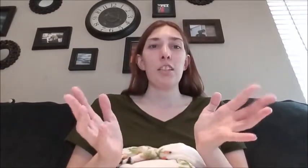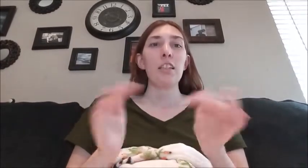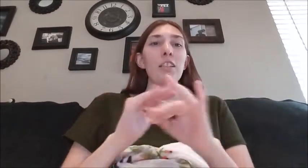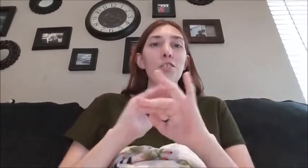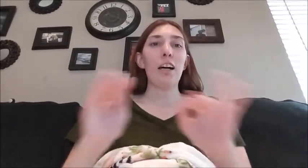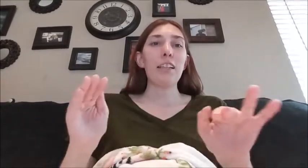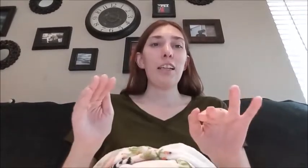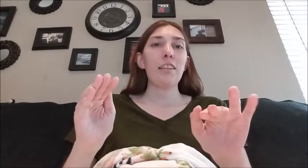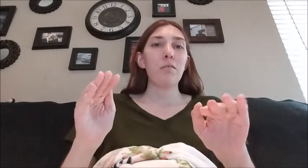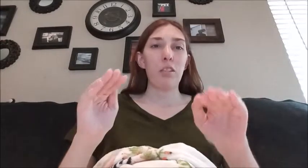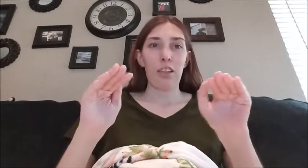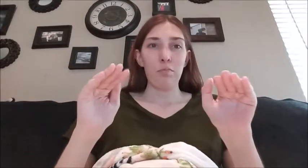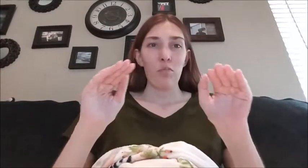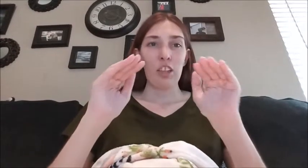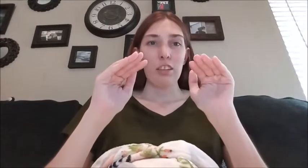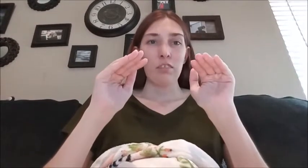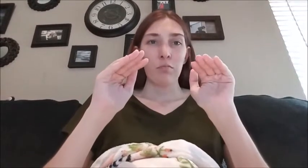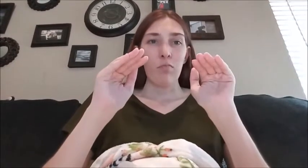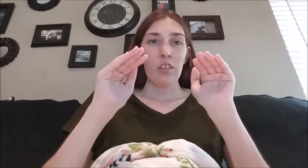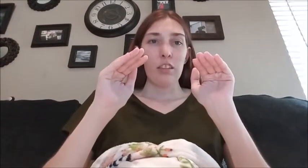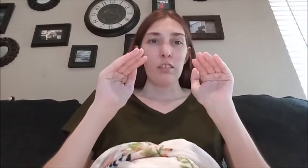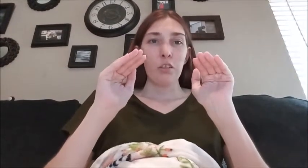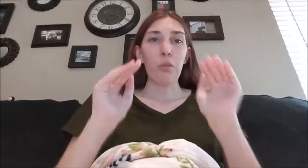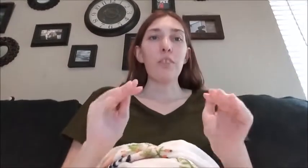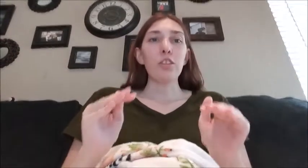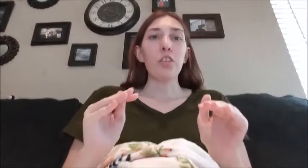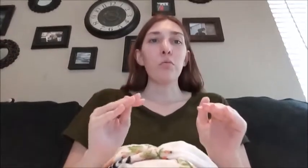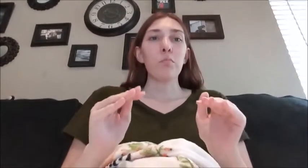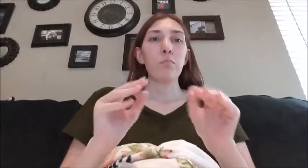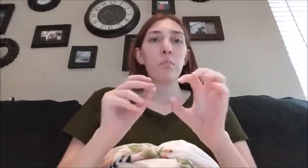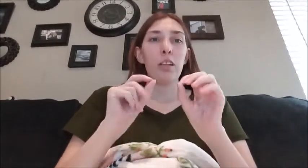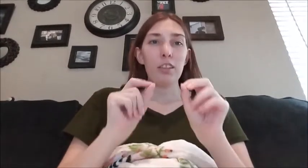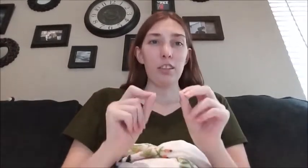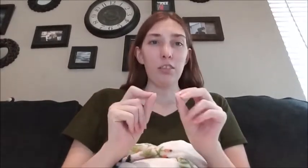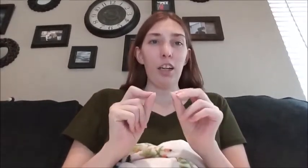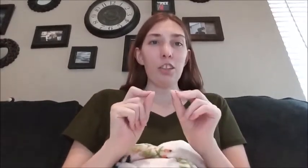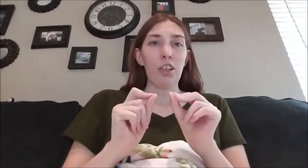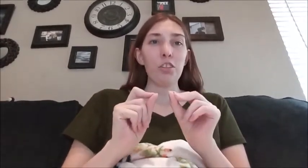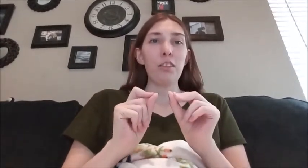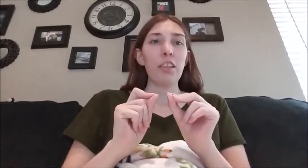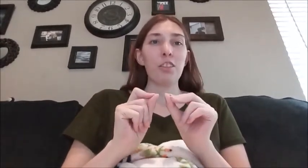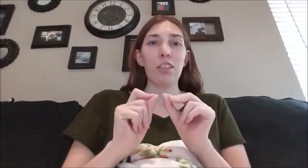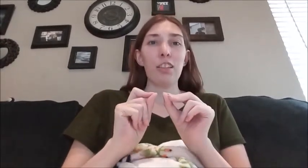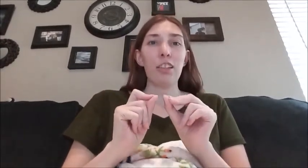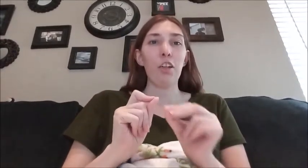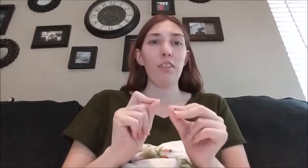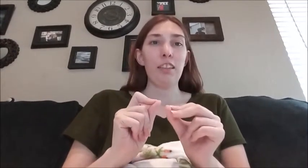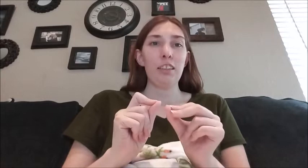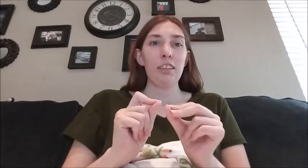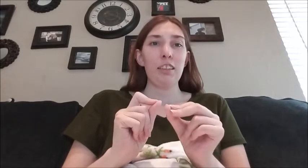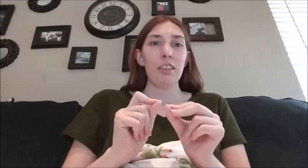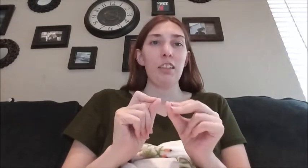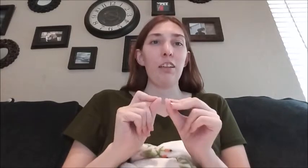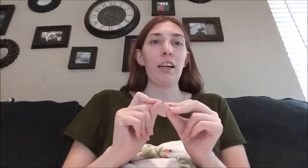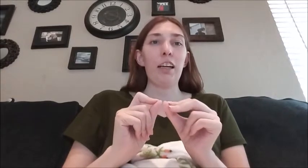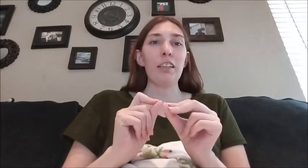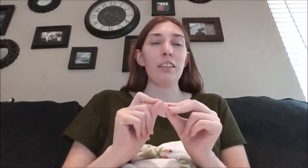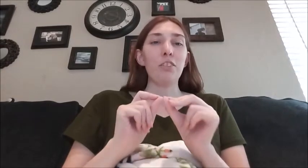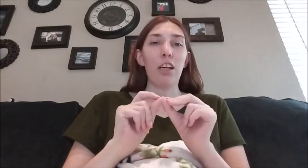do not get okay whatever you do do not try to intentionally get COVID okay do